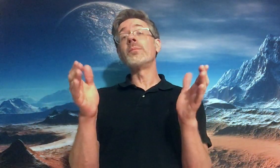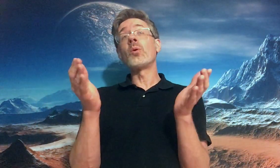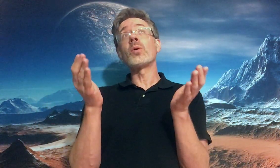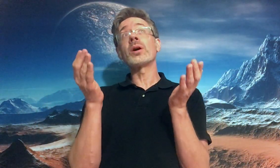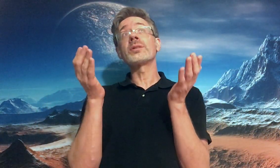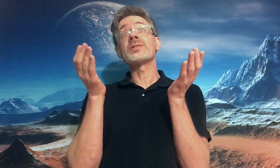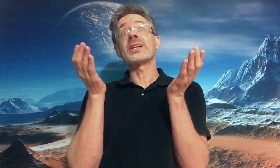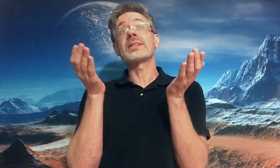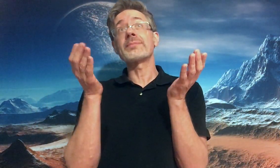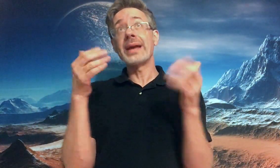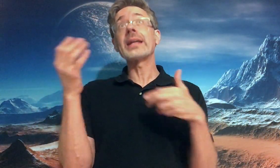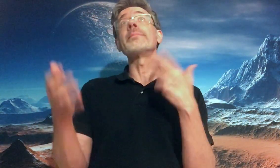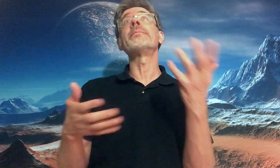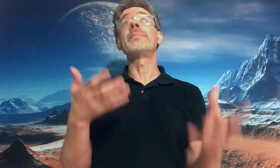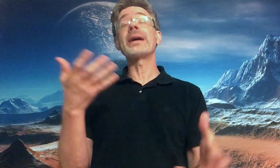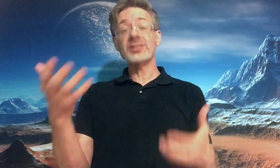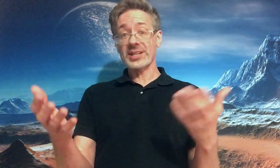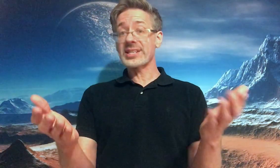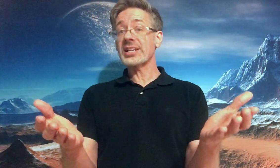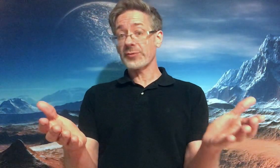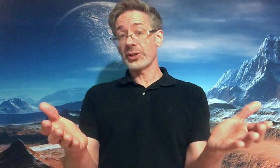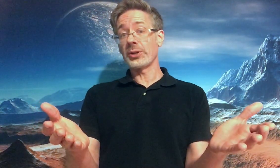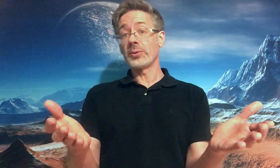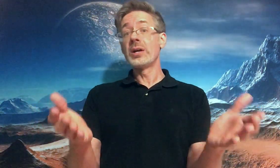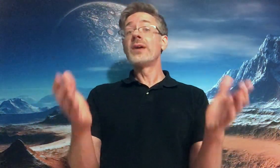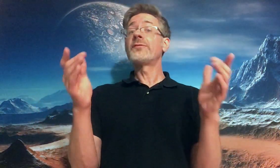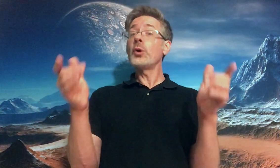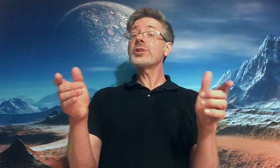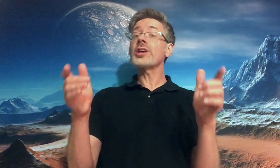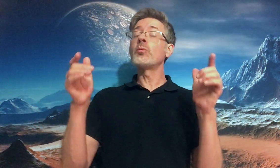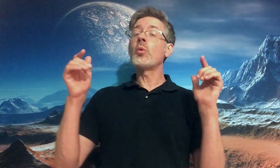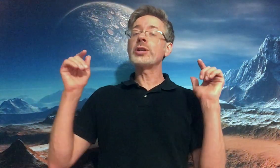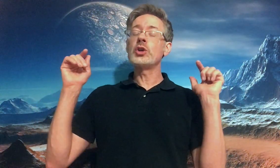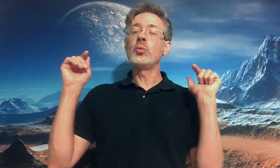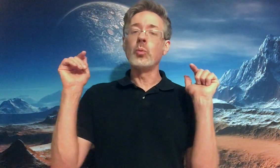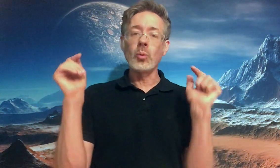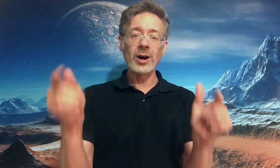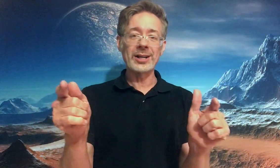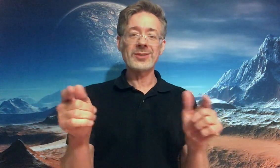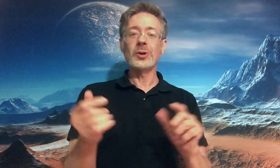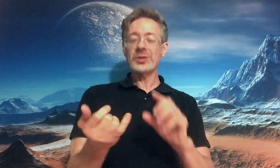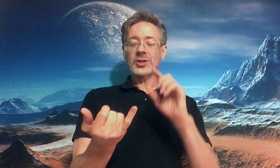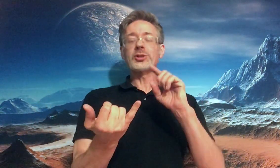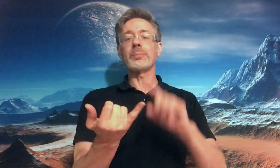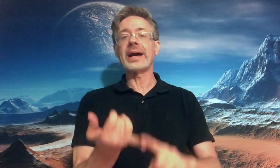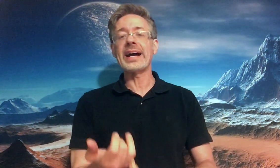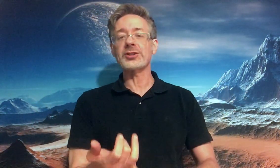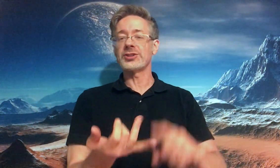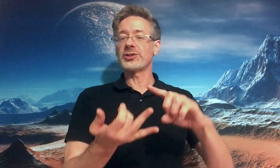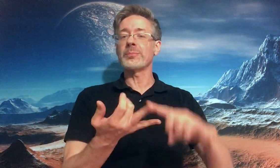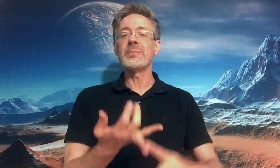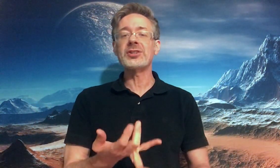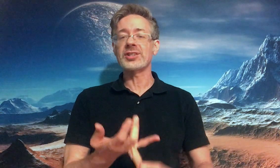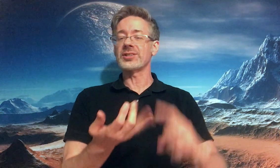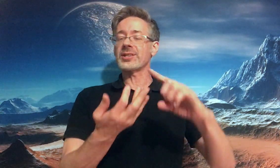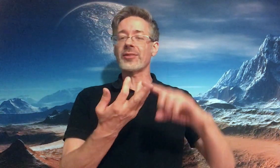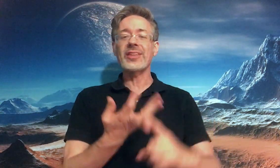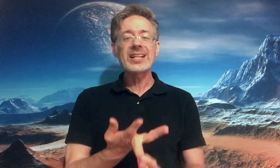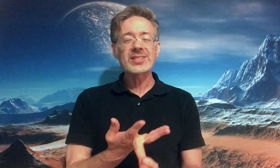more, make it a better success for you. Focus on what you want. Focus on your passions, your missions, the things